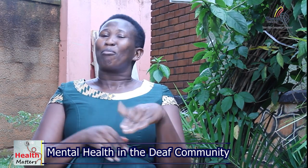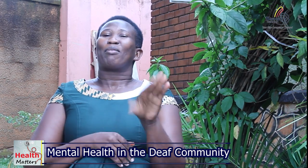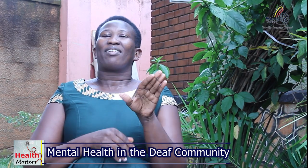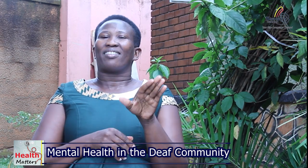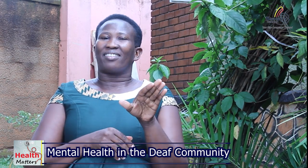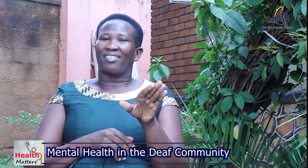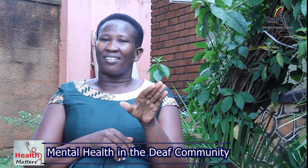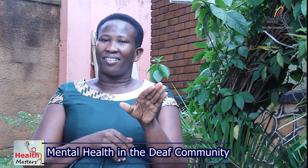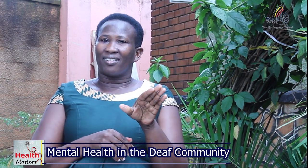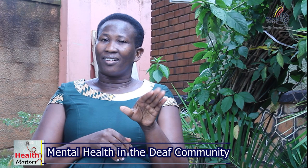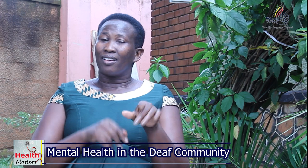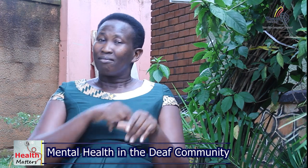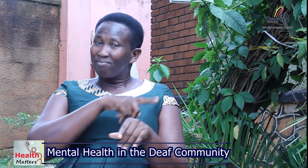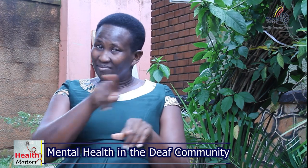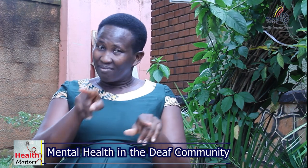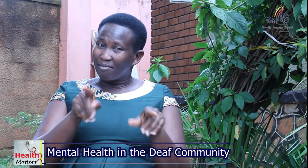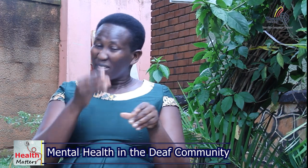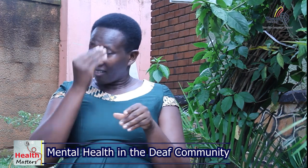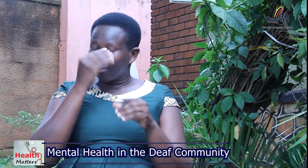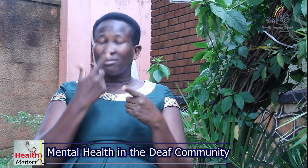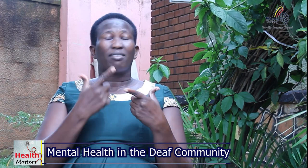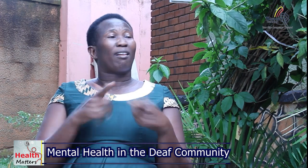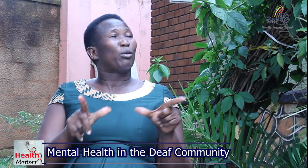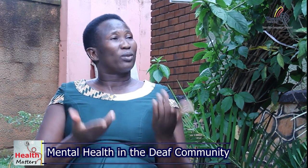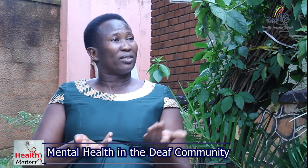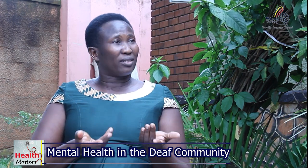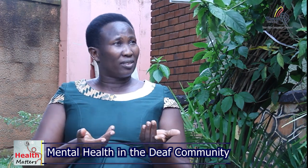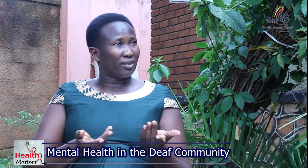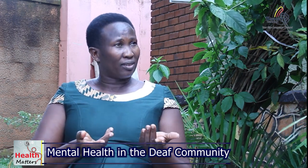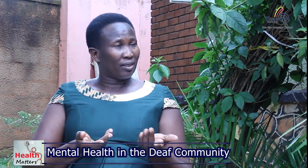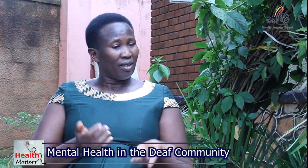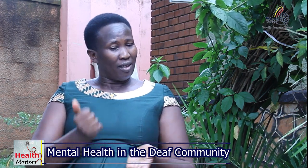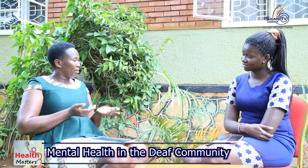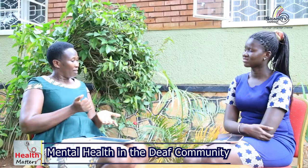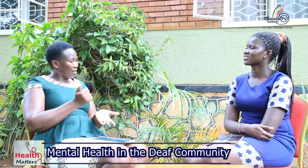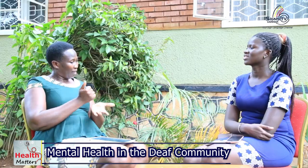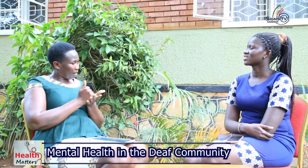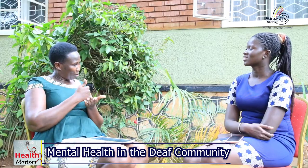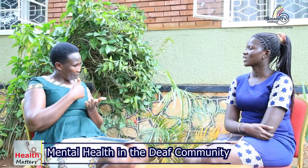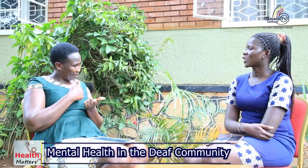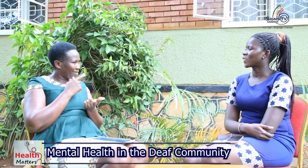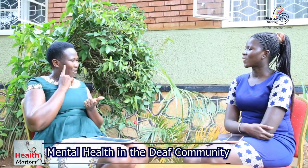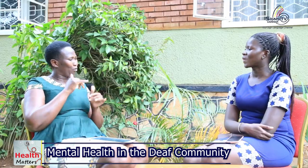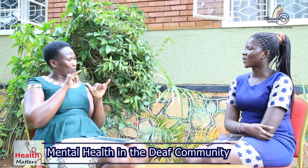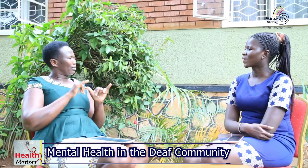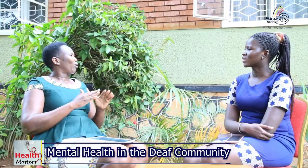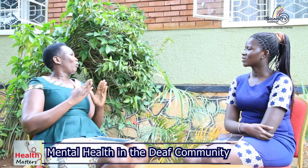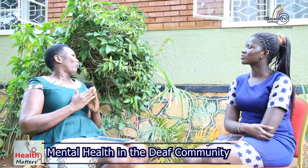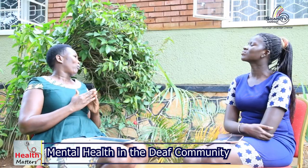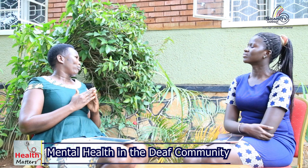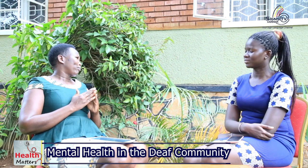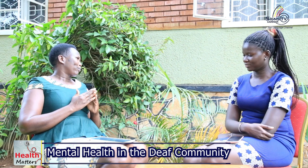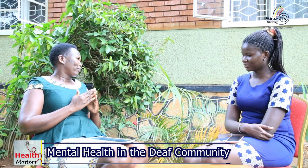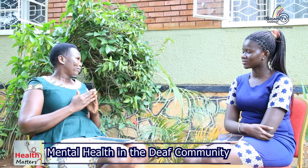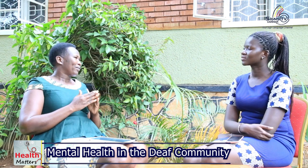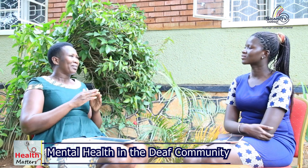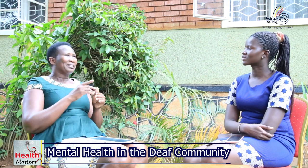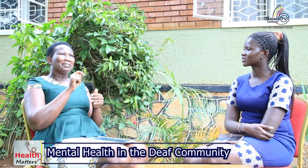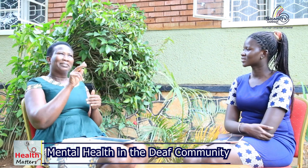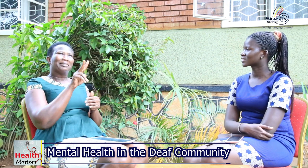all solve the problem at home you what you by first learning sign language this will help this deaf